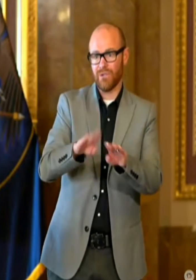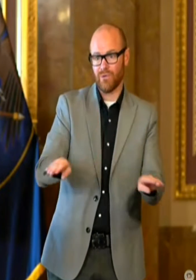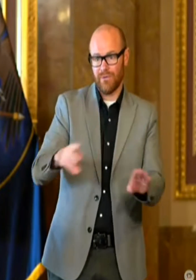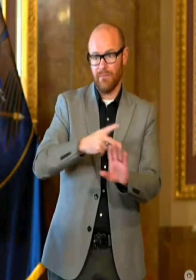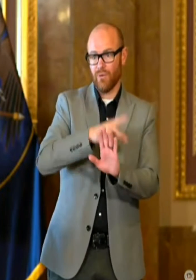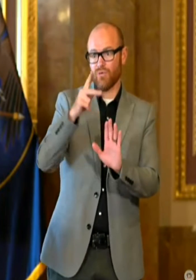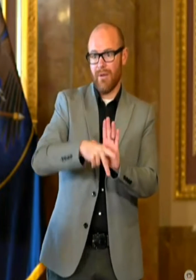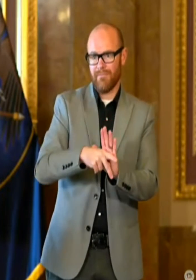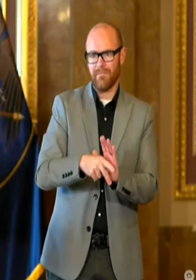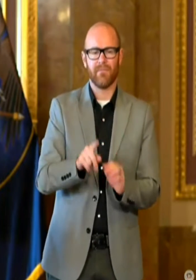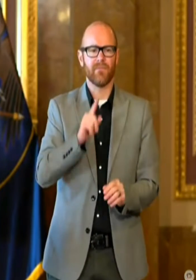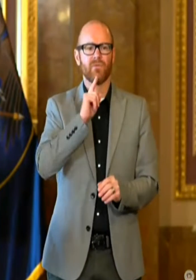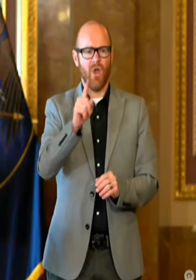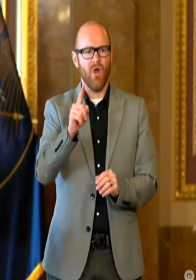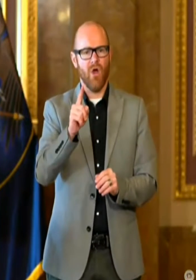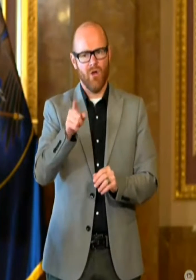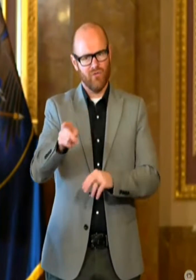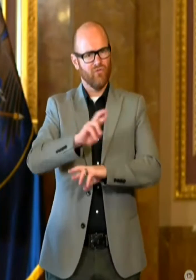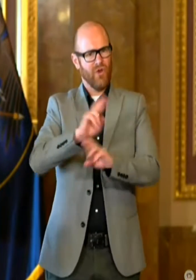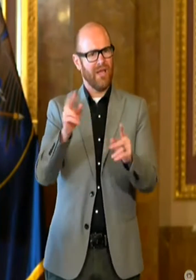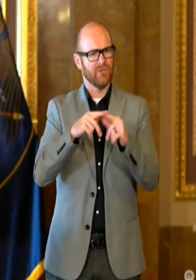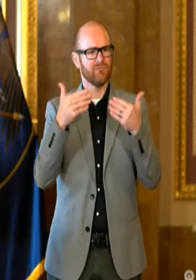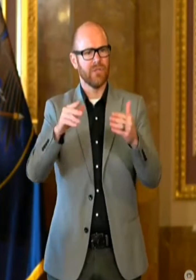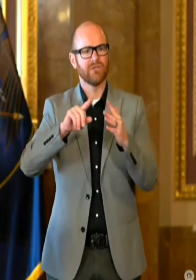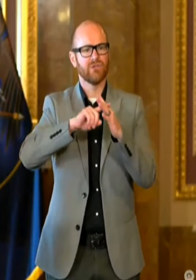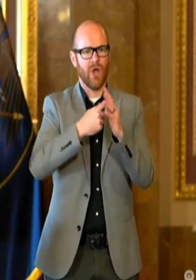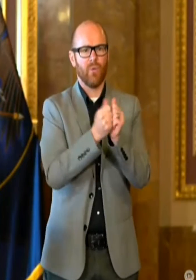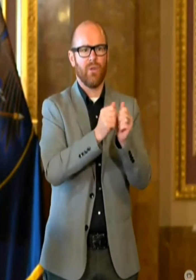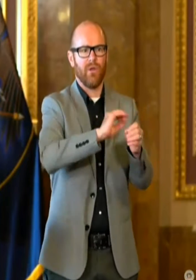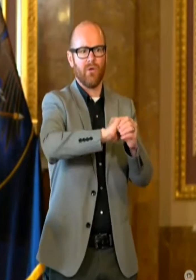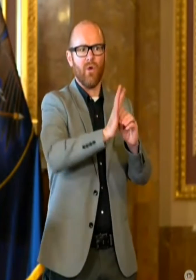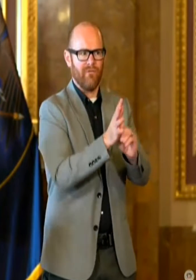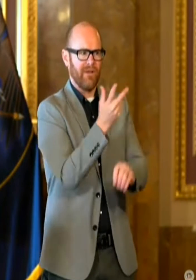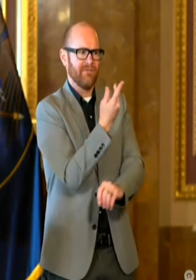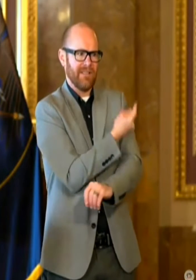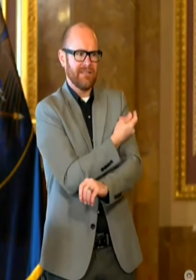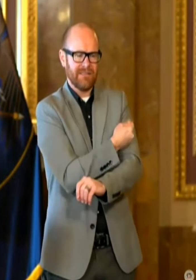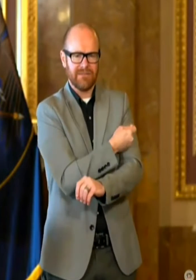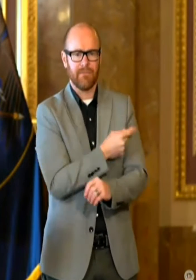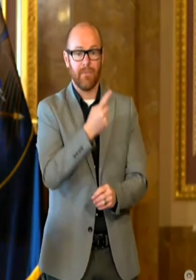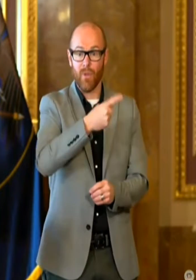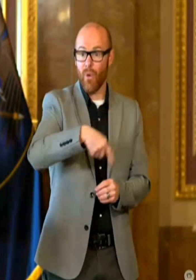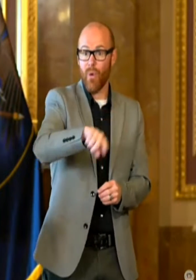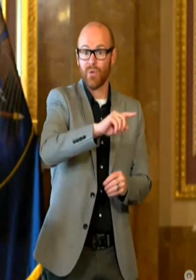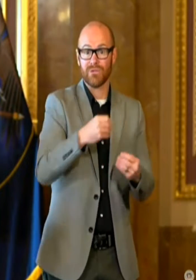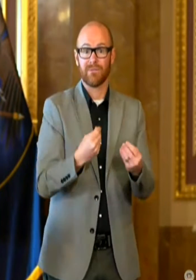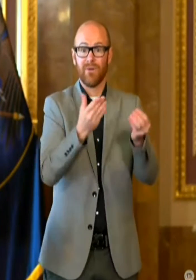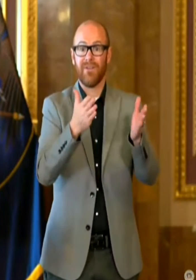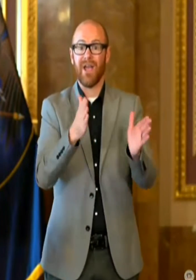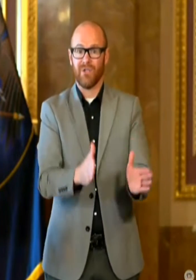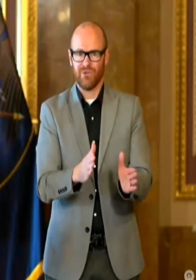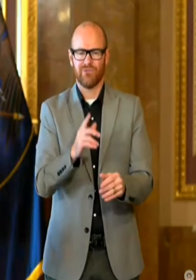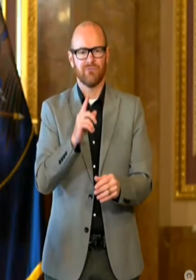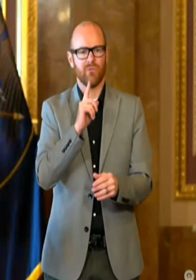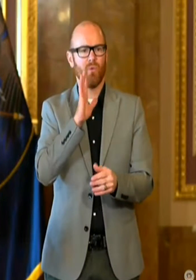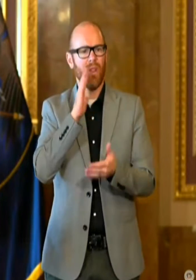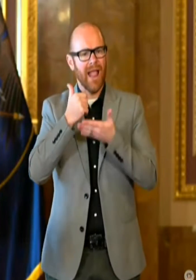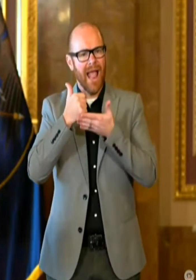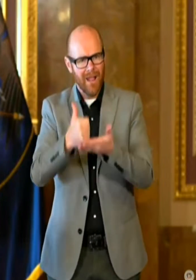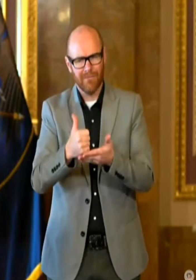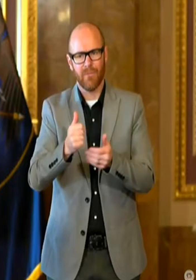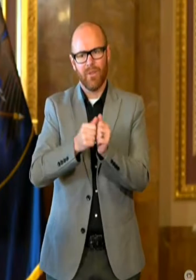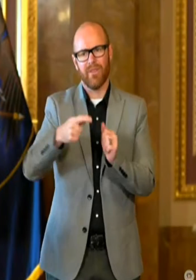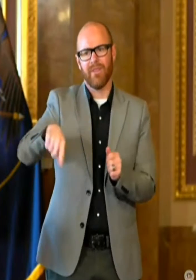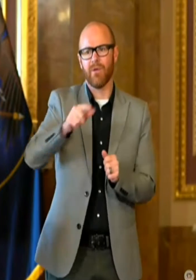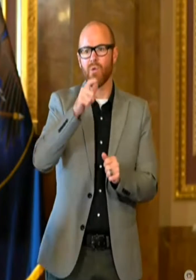enrolled to administer COVID vaccines. These providers will be critical when it comes to time to vaccinate children under the